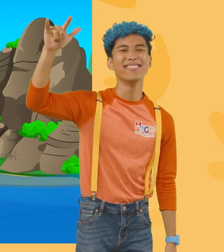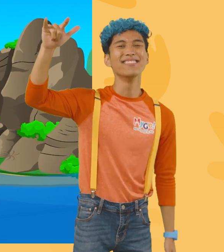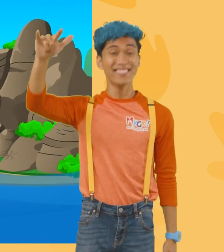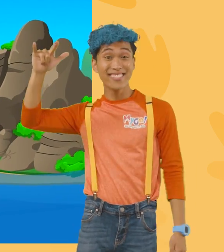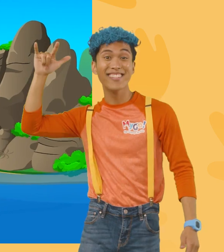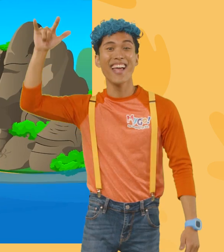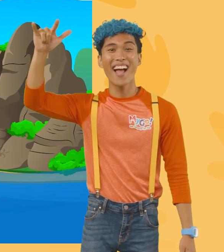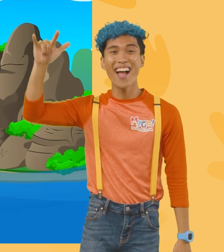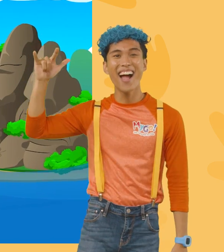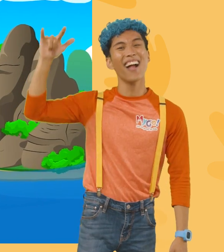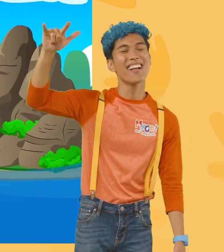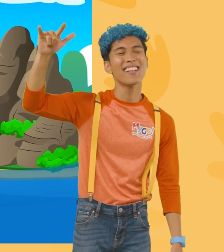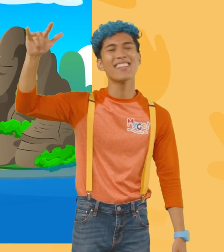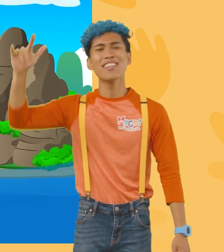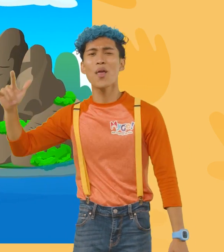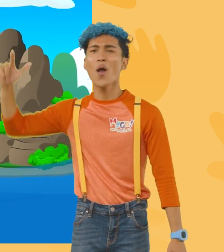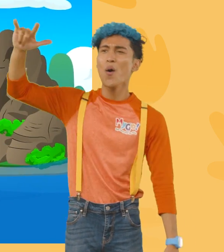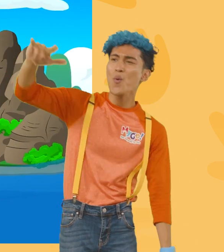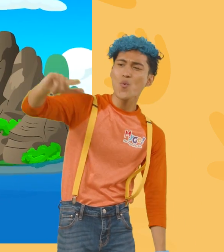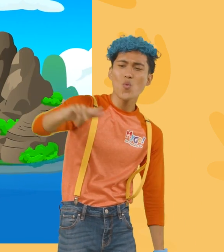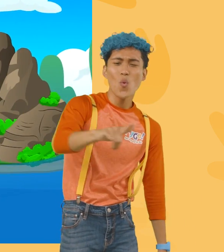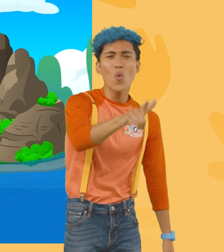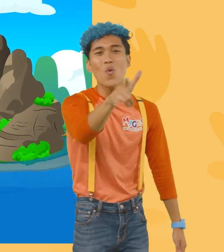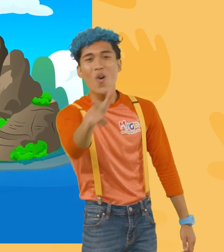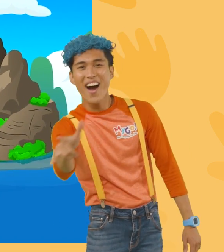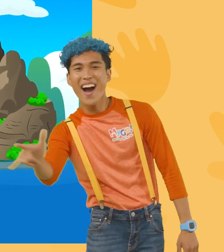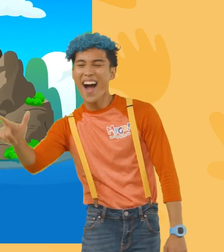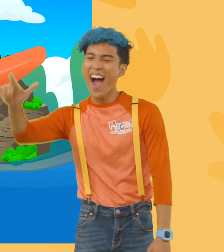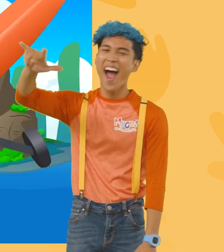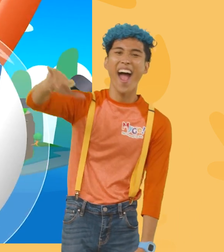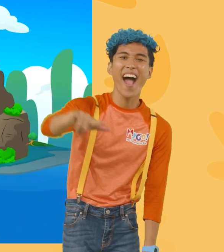Airplanes, airplanes, flying all around the sky.